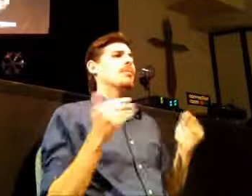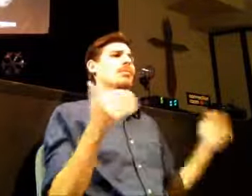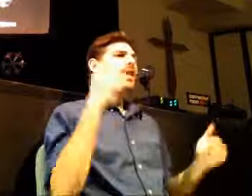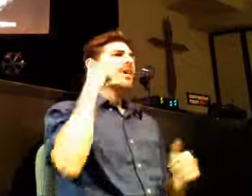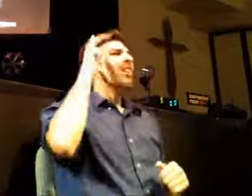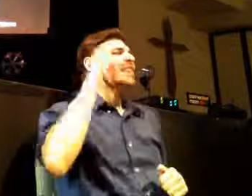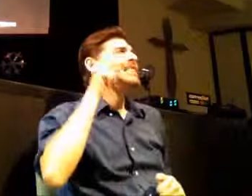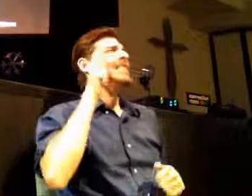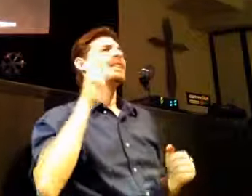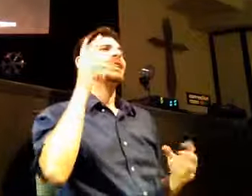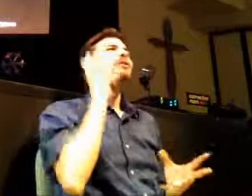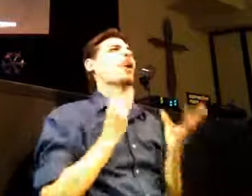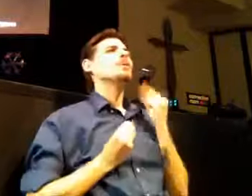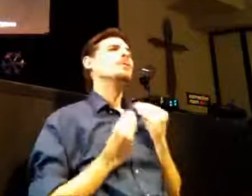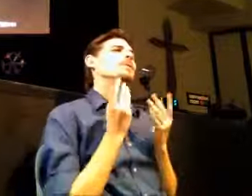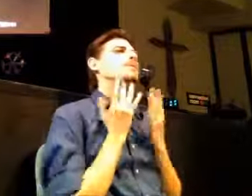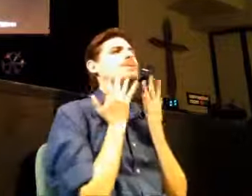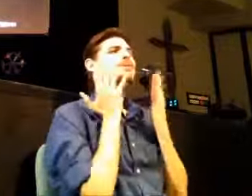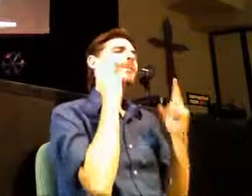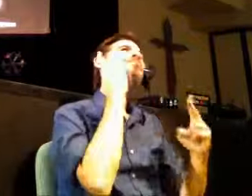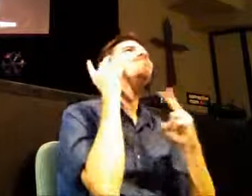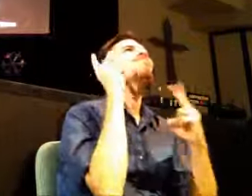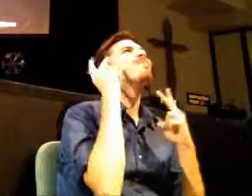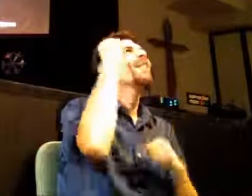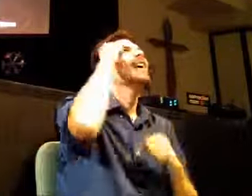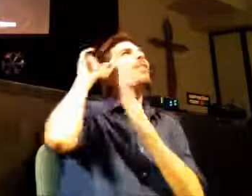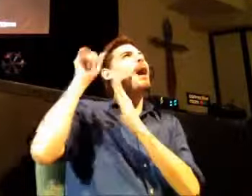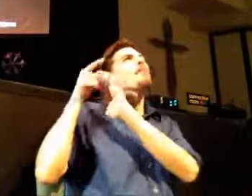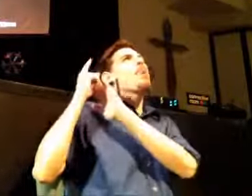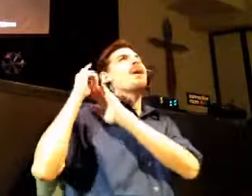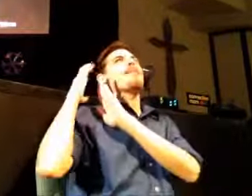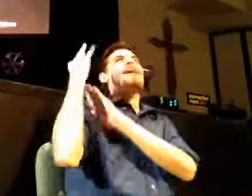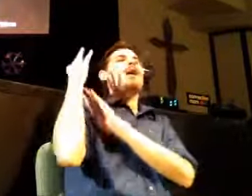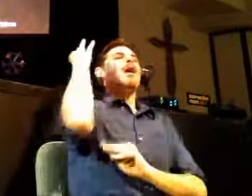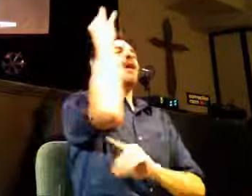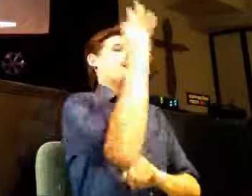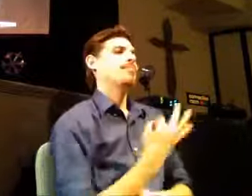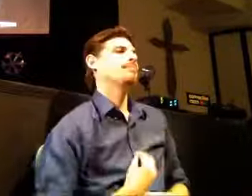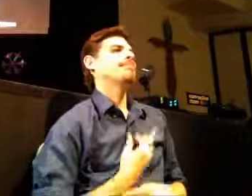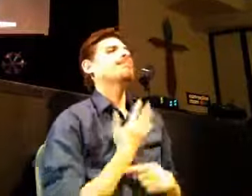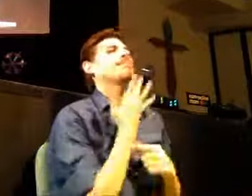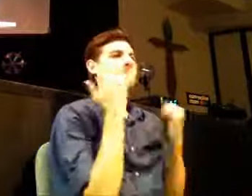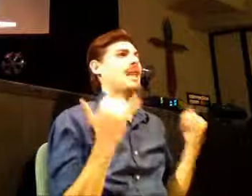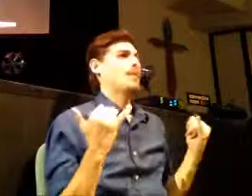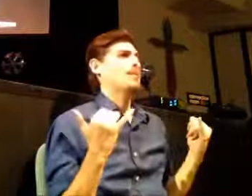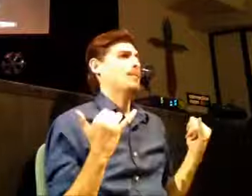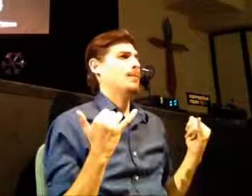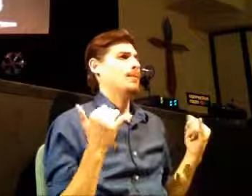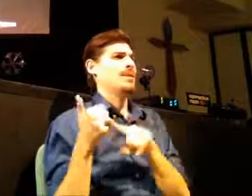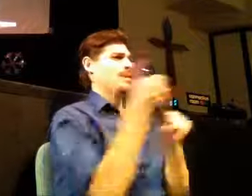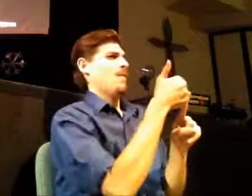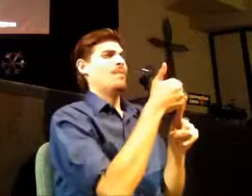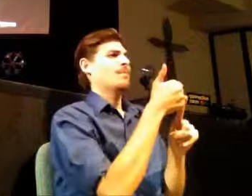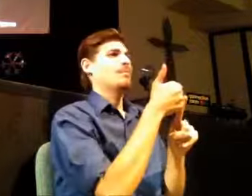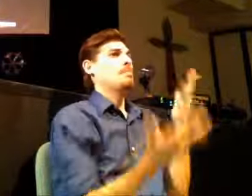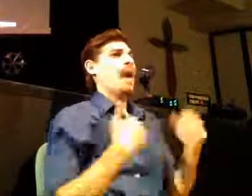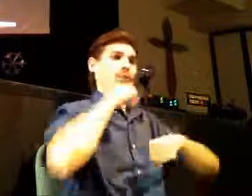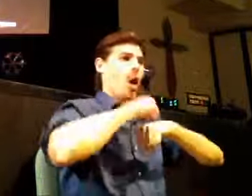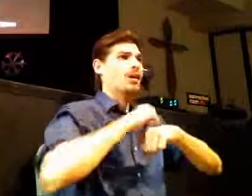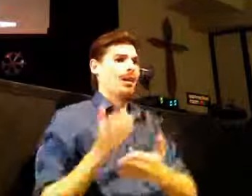down and soaking it in and bringing what God did once in your past forward and live out of that strength. You're a symbolic creature. Start a rock collection, okay? Do